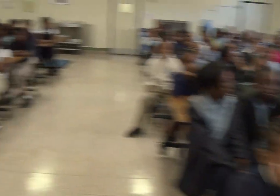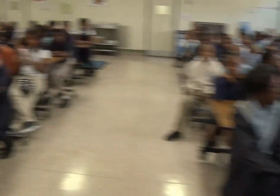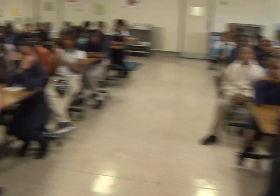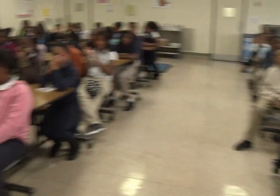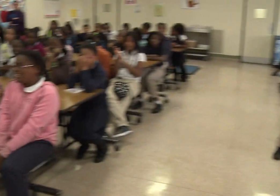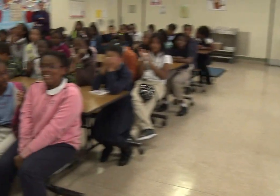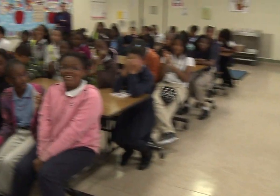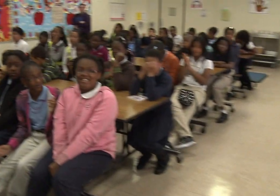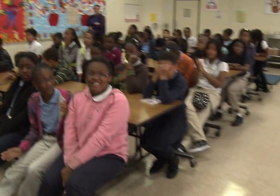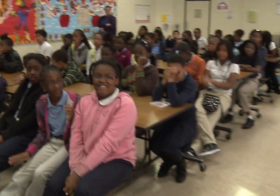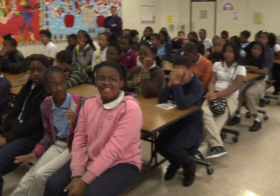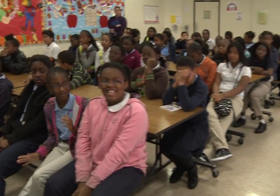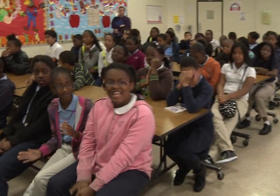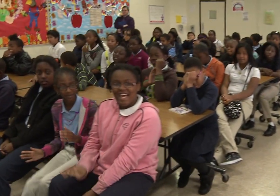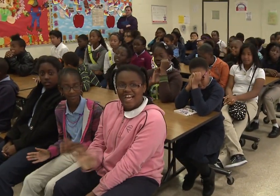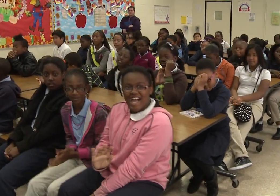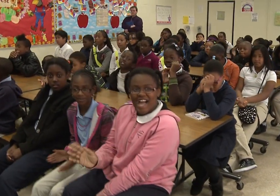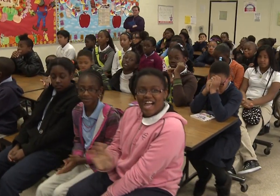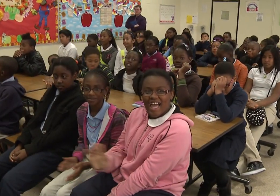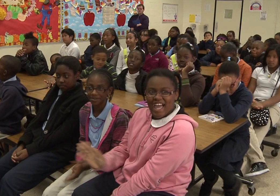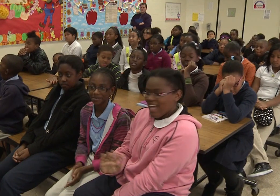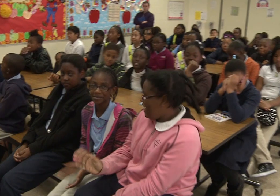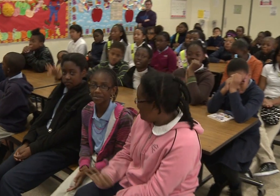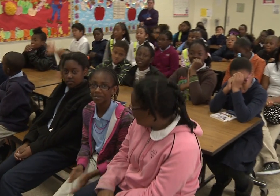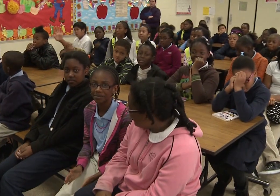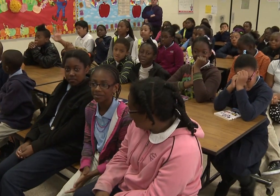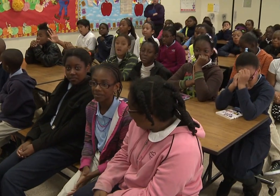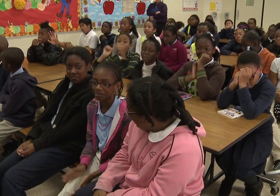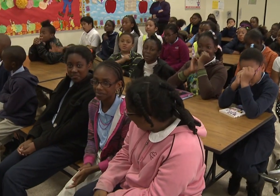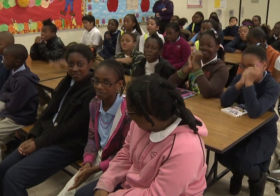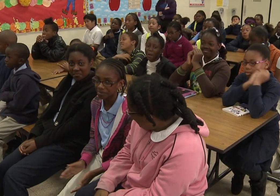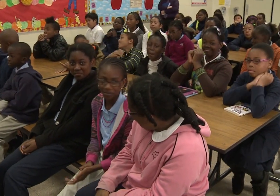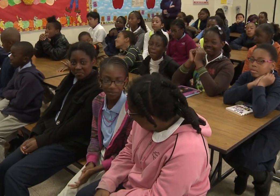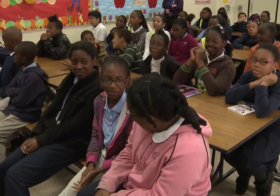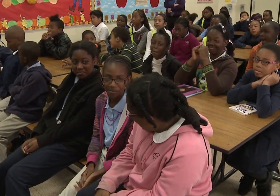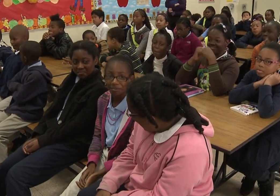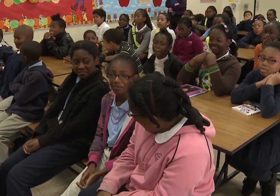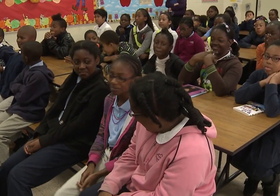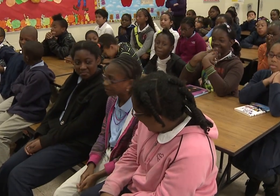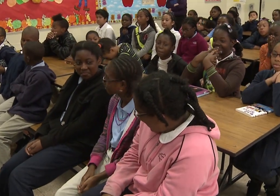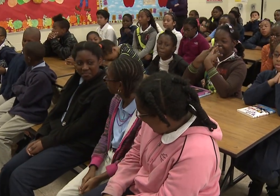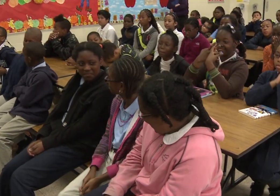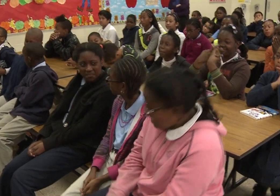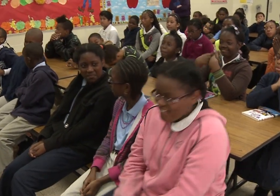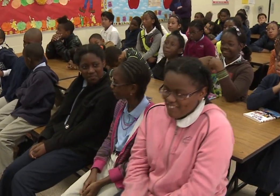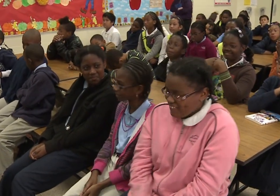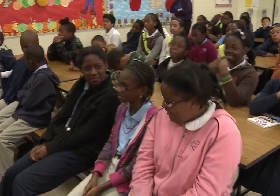The reason why the drums are so special, like storytelling, drums have been around forever.